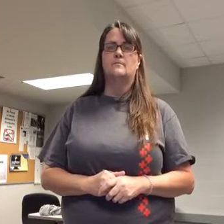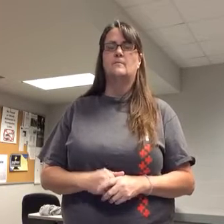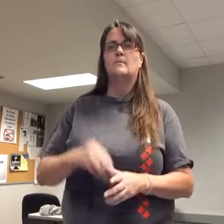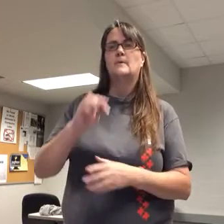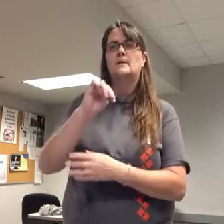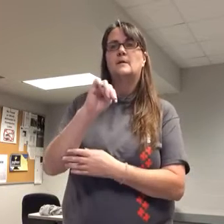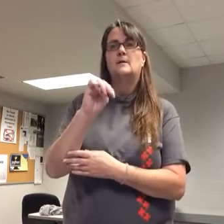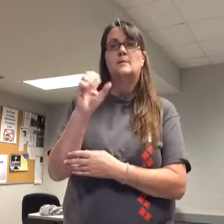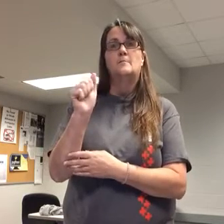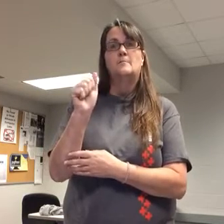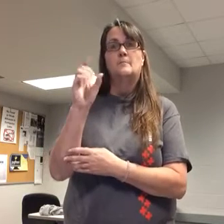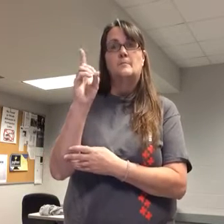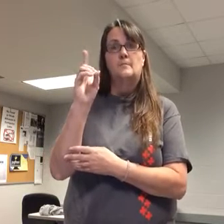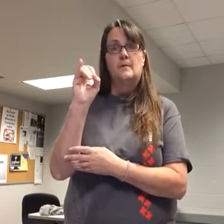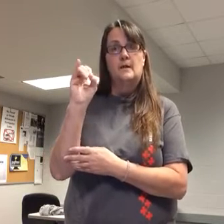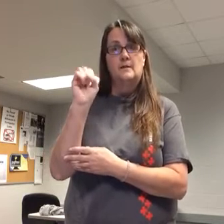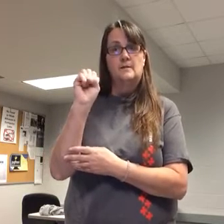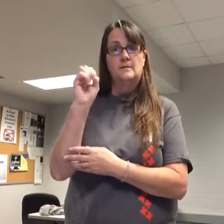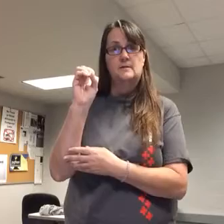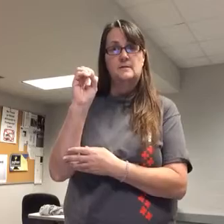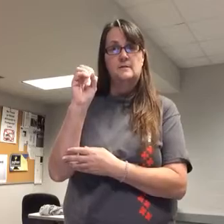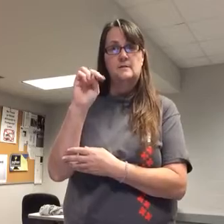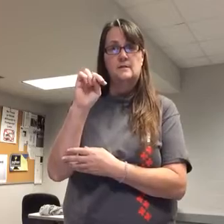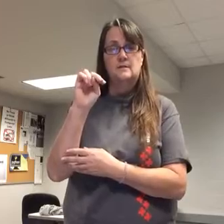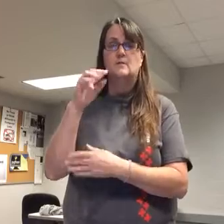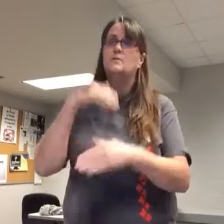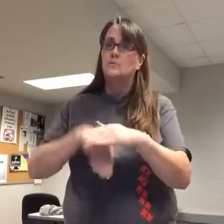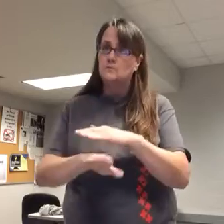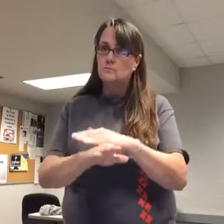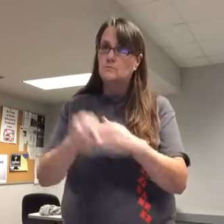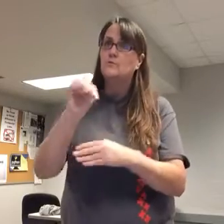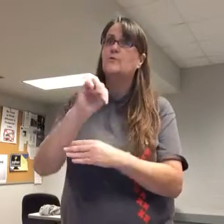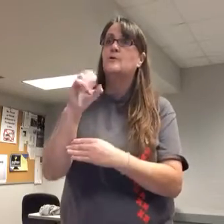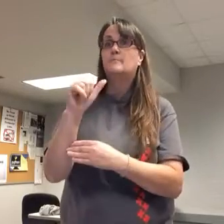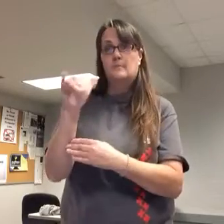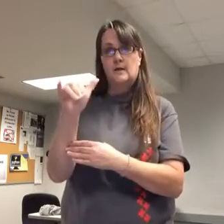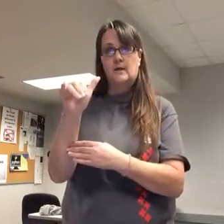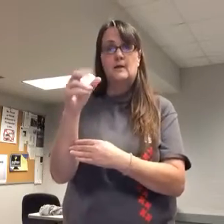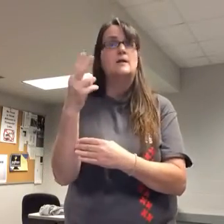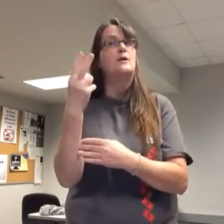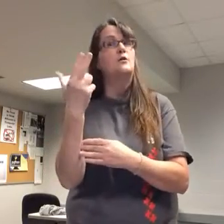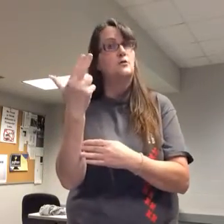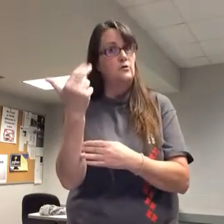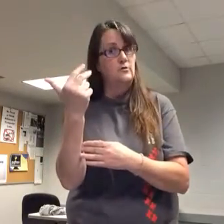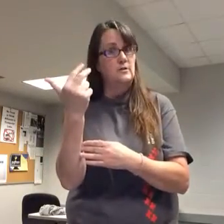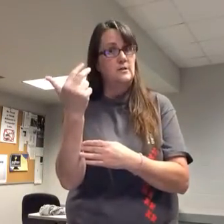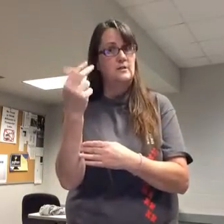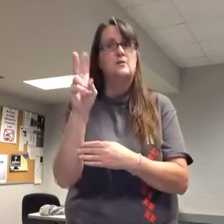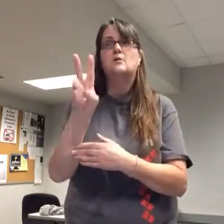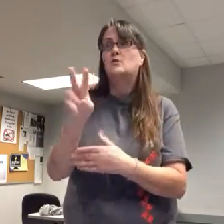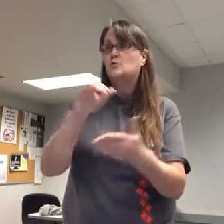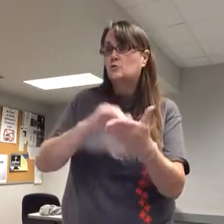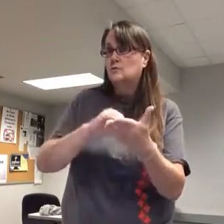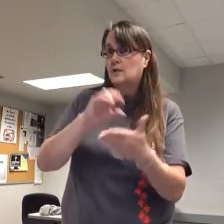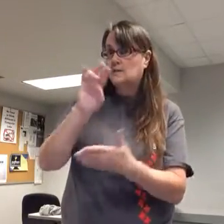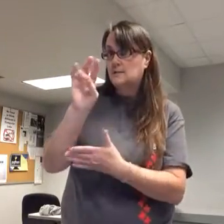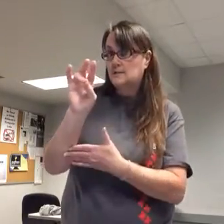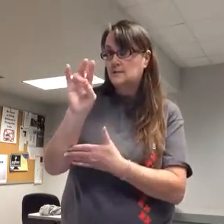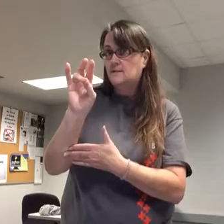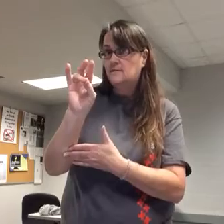Madison was born on May 13, 2007 Her mother